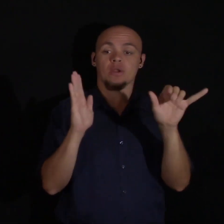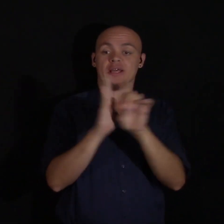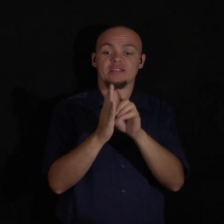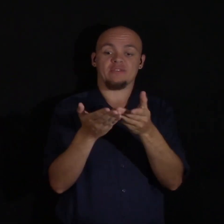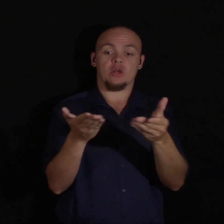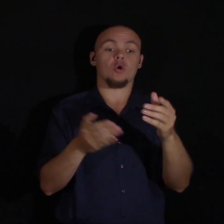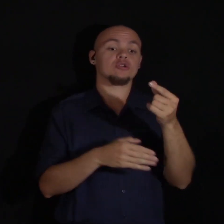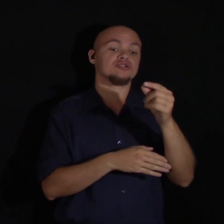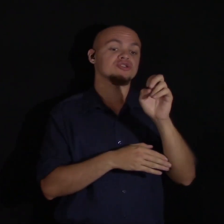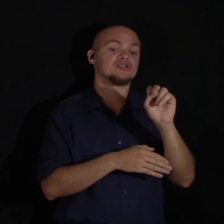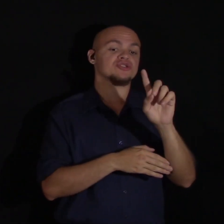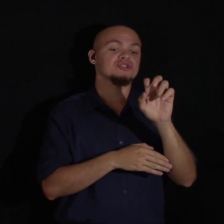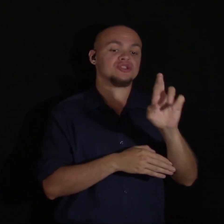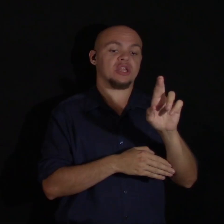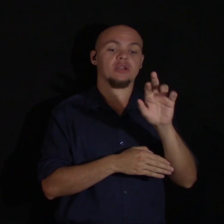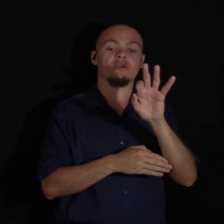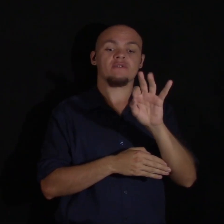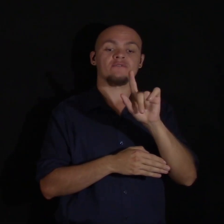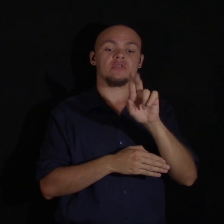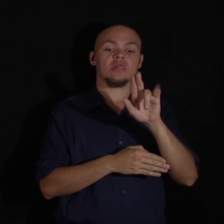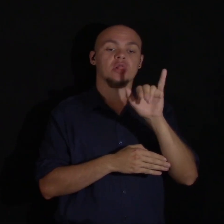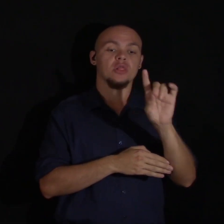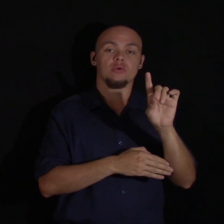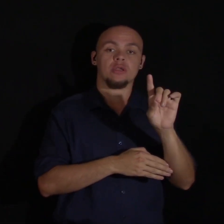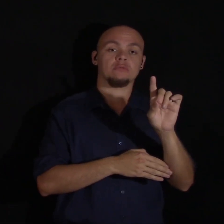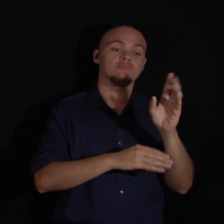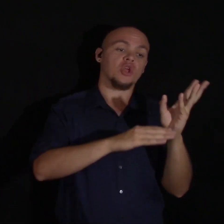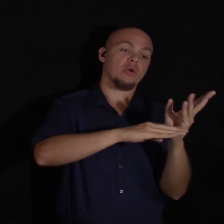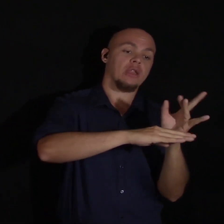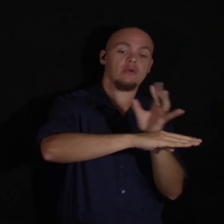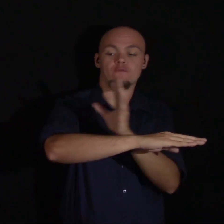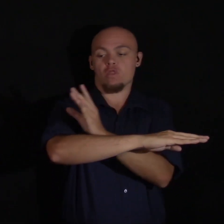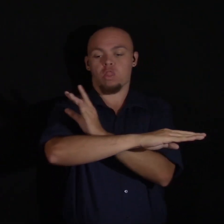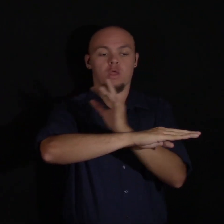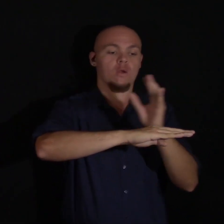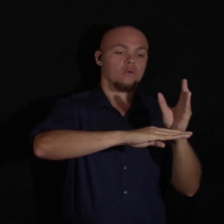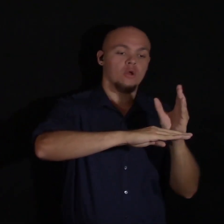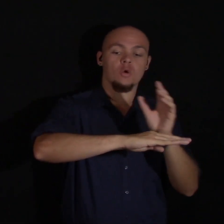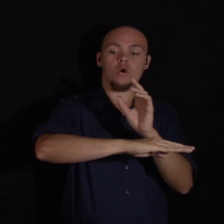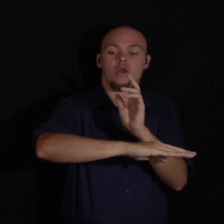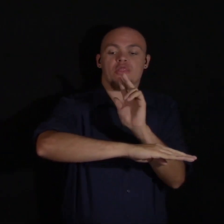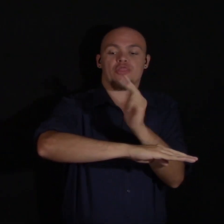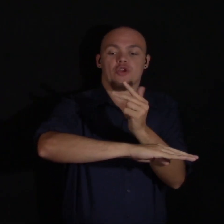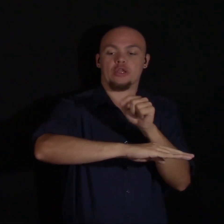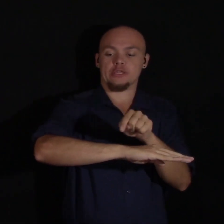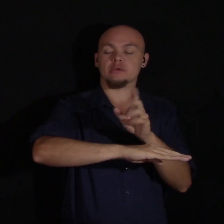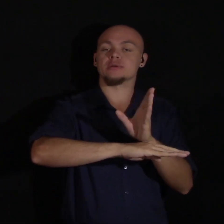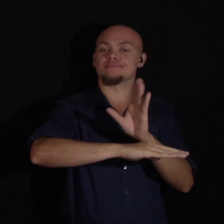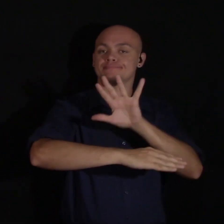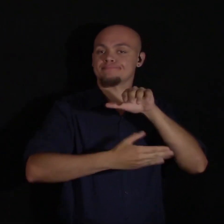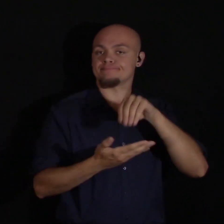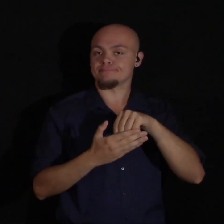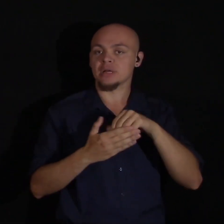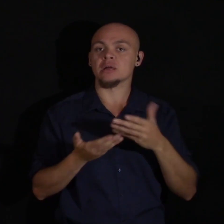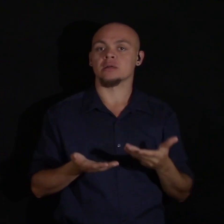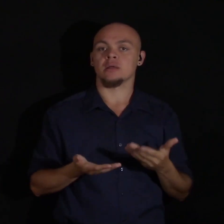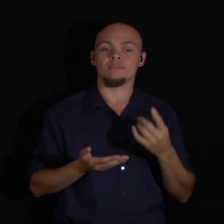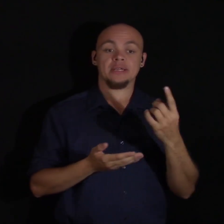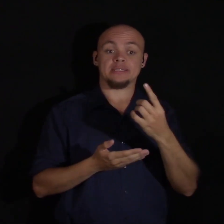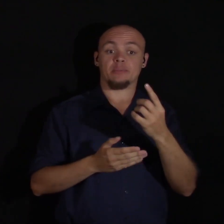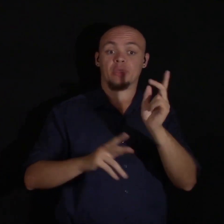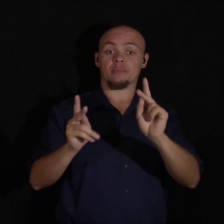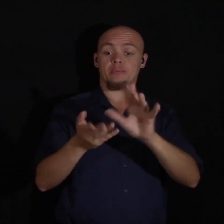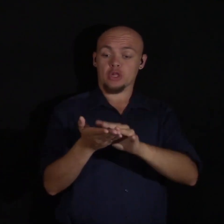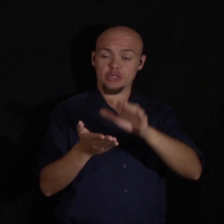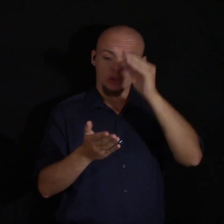gender fluid. Where you can transition between both male and female. Or a third gender. There are many more. But it is something that people need